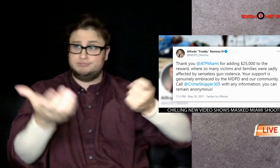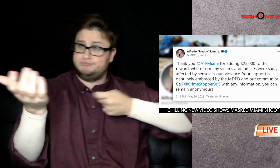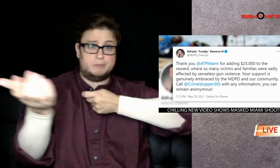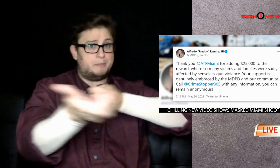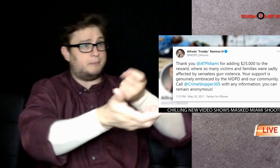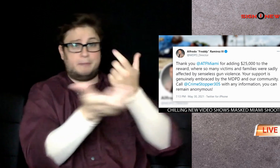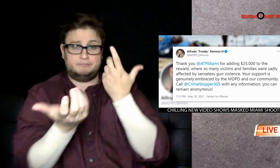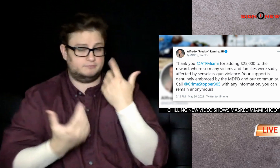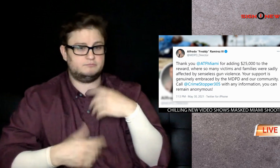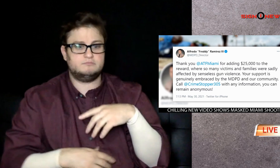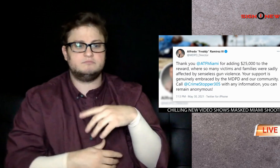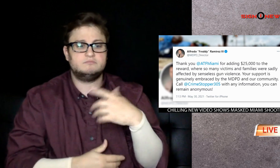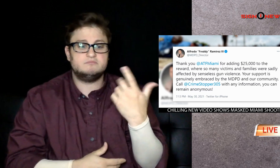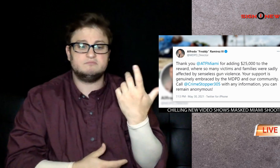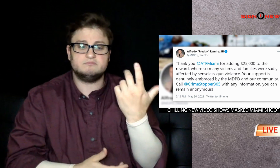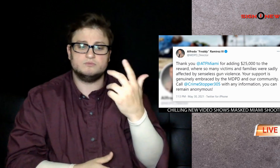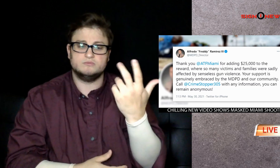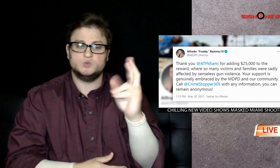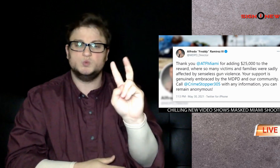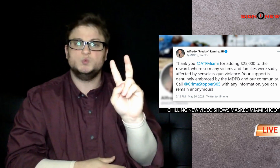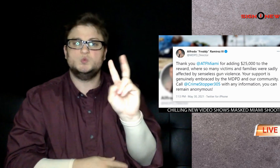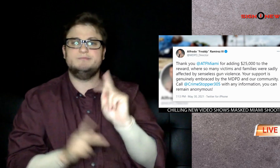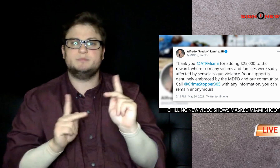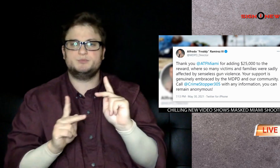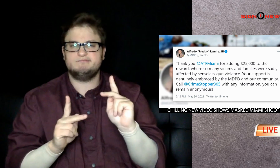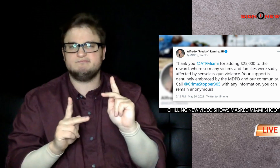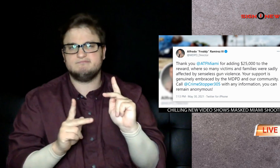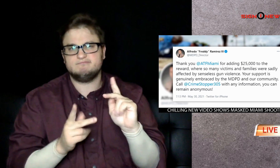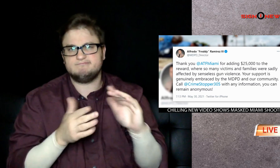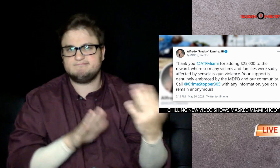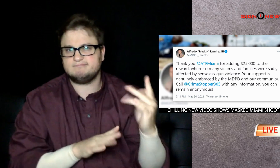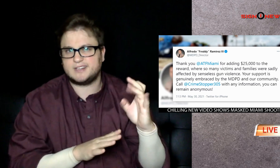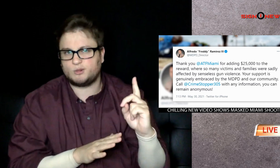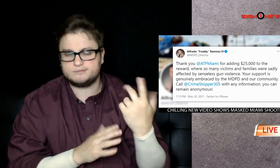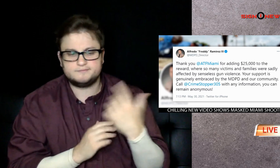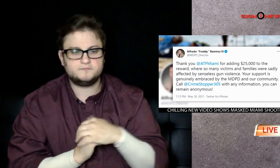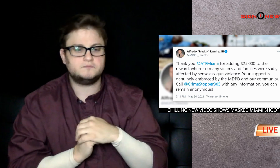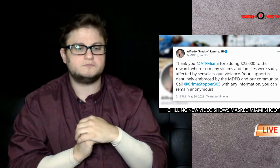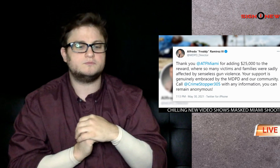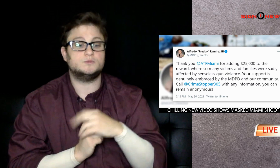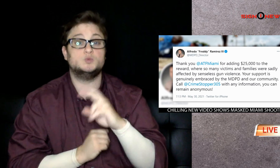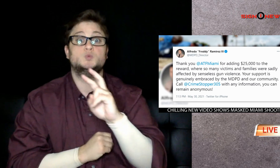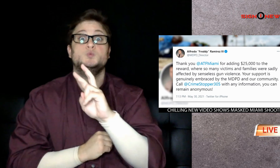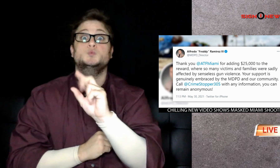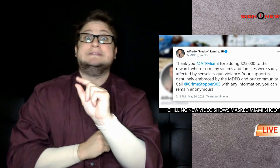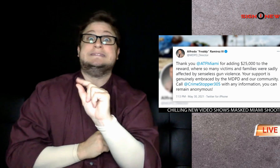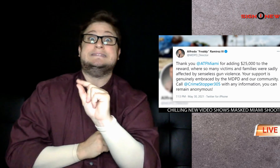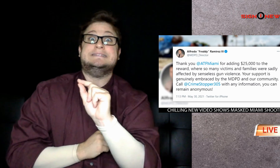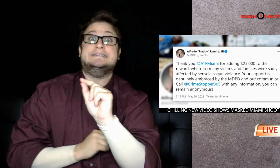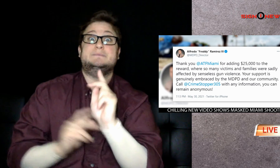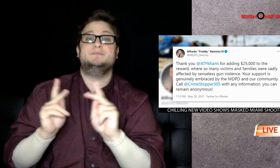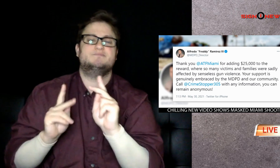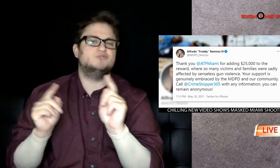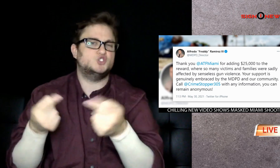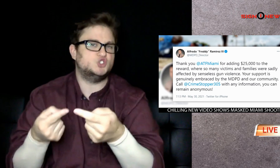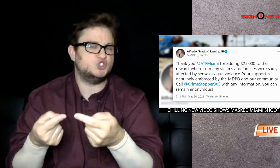randomly into the crowd at a Florida club early Sunday, killing two people